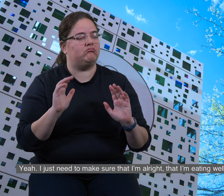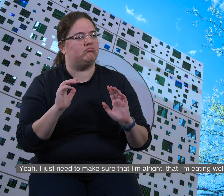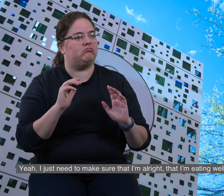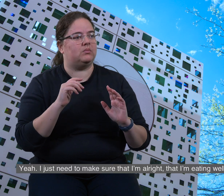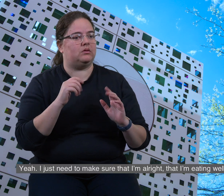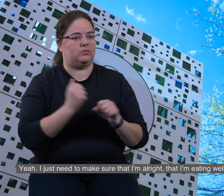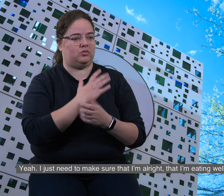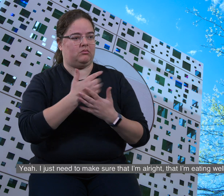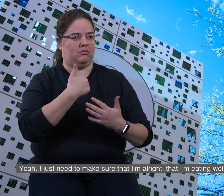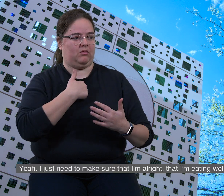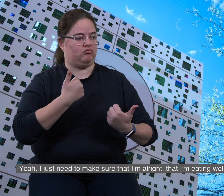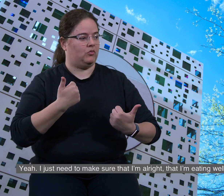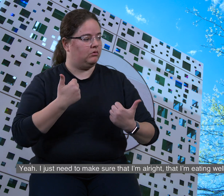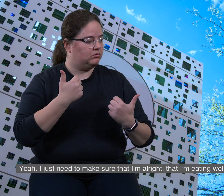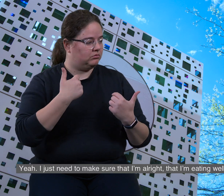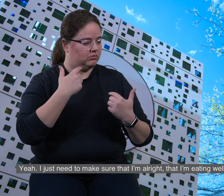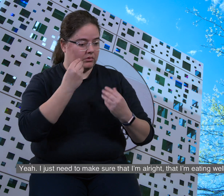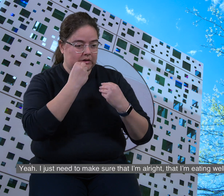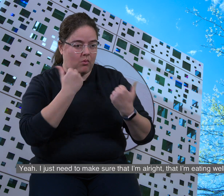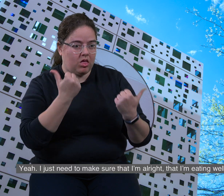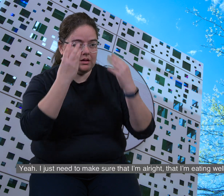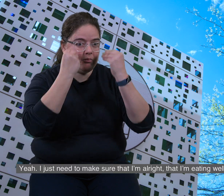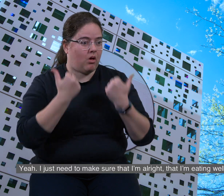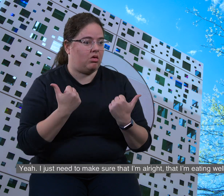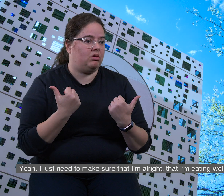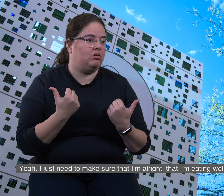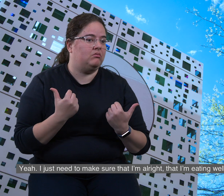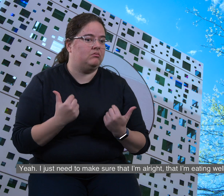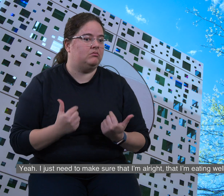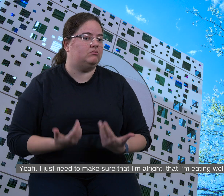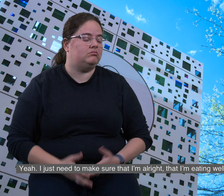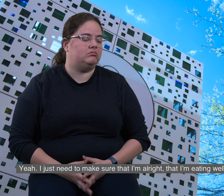Yeah. I just need to make sure that I'm alright, that I'm eating well and sleeping well.